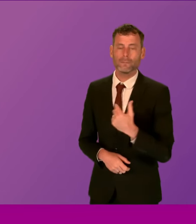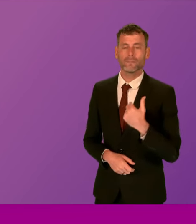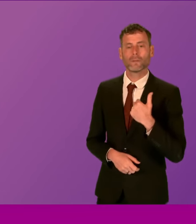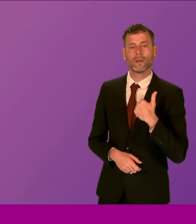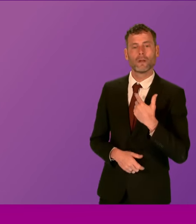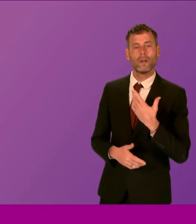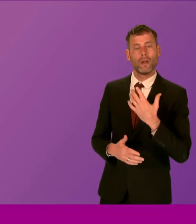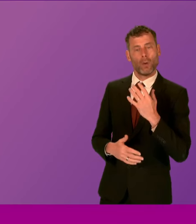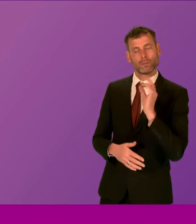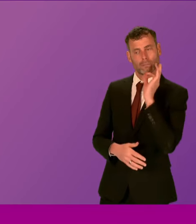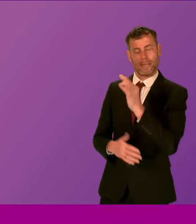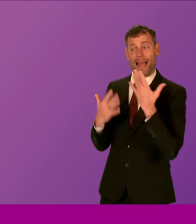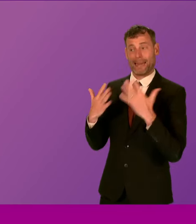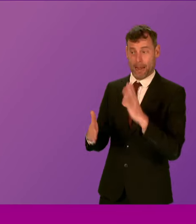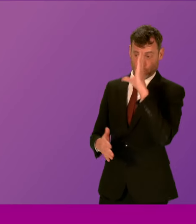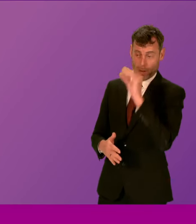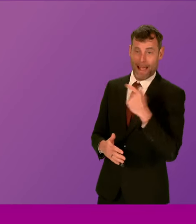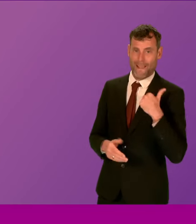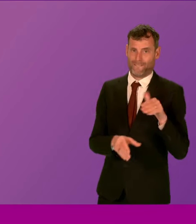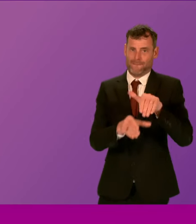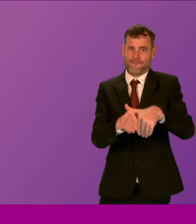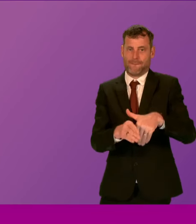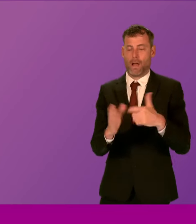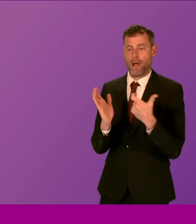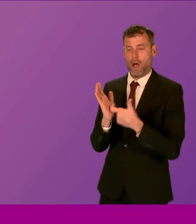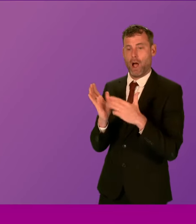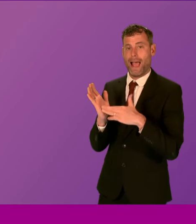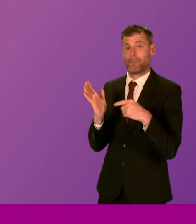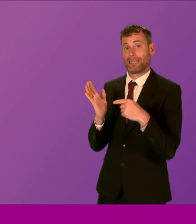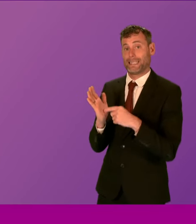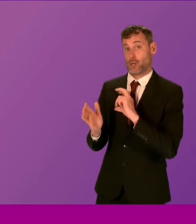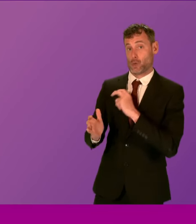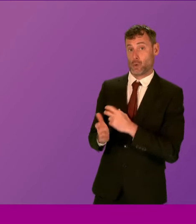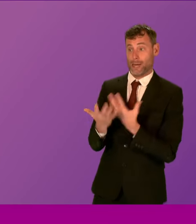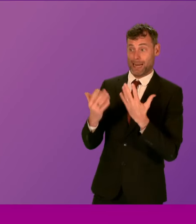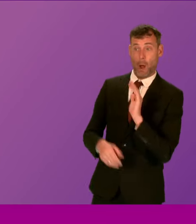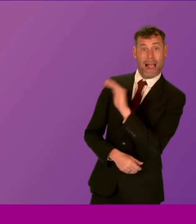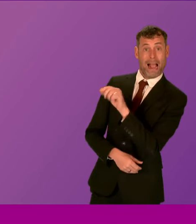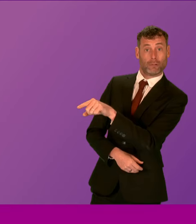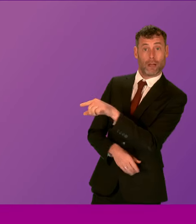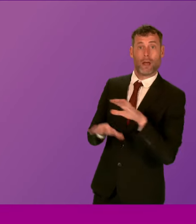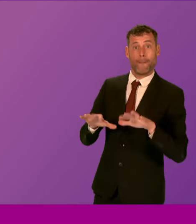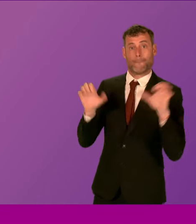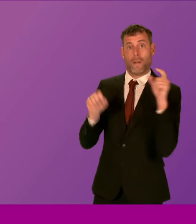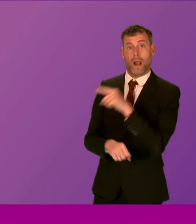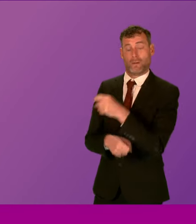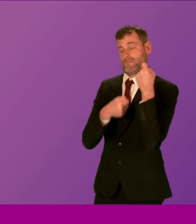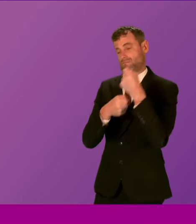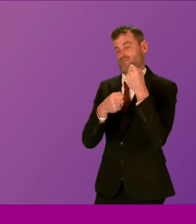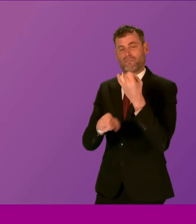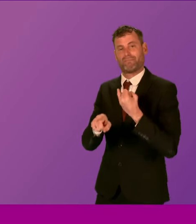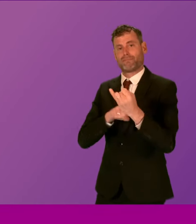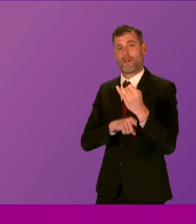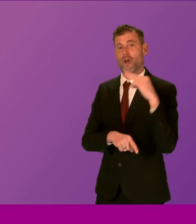my register of voluntary interests. Members of the RMT Union are rallying outside Parliament today against a £315 million